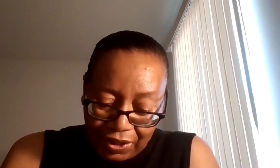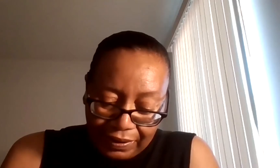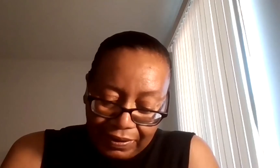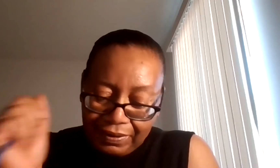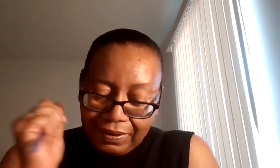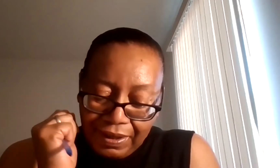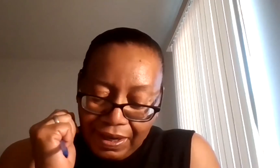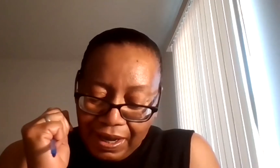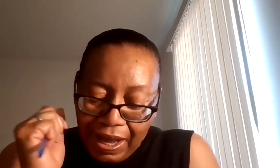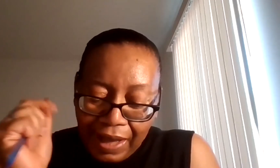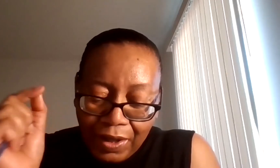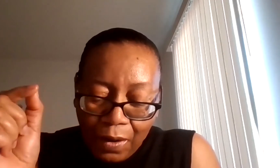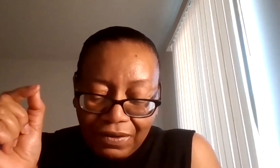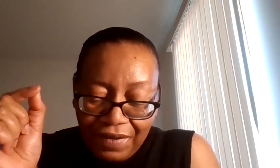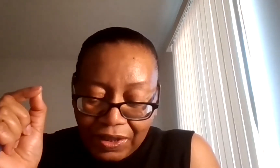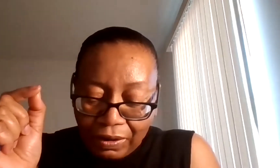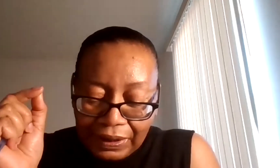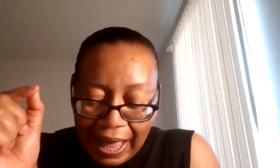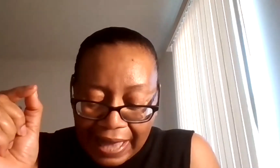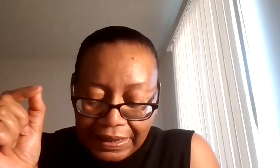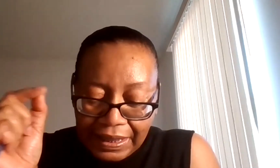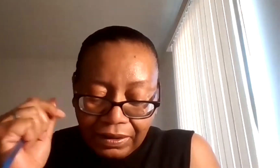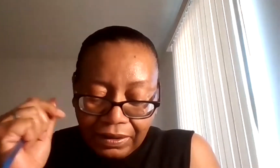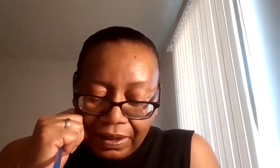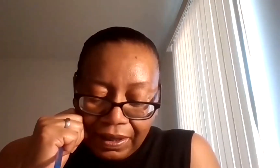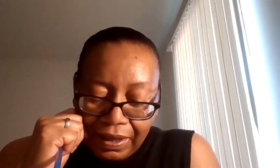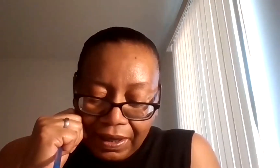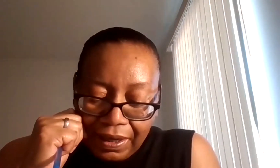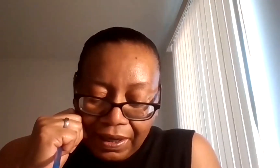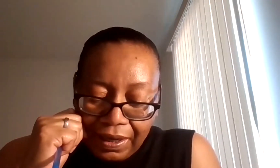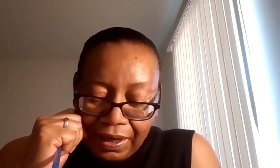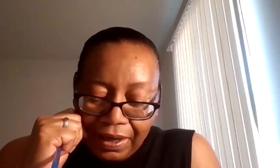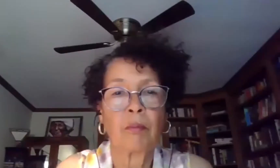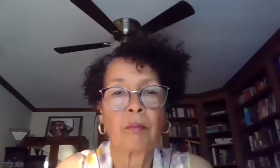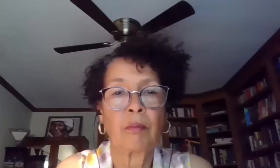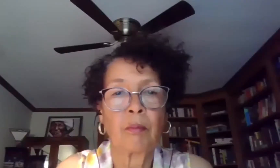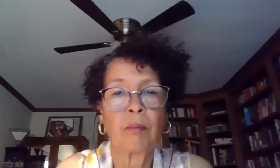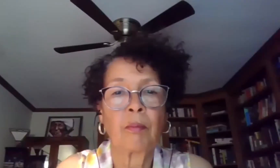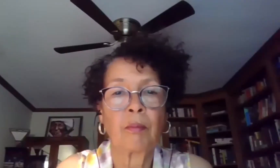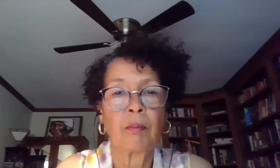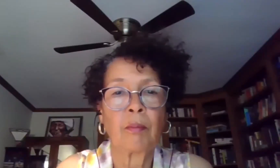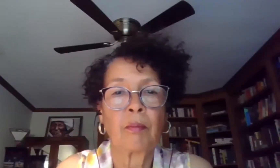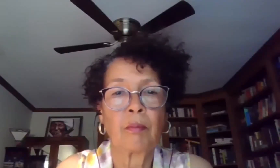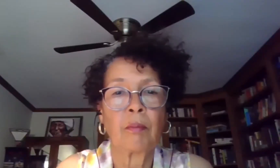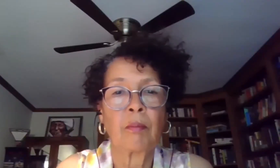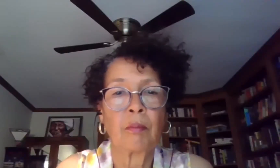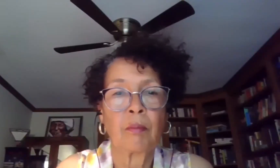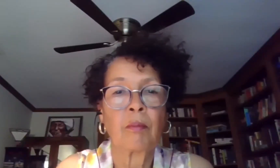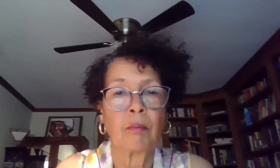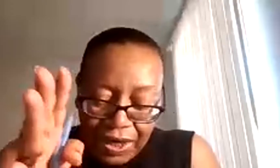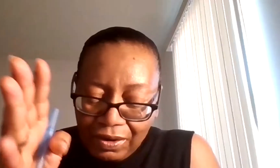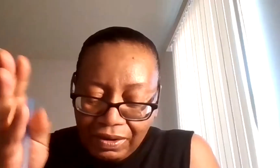generations. And those effects are lasting and present